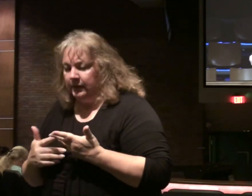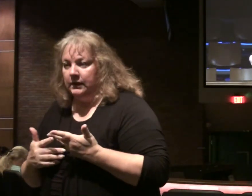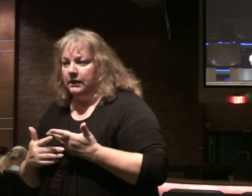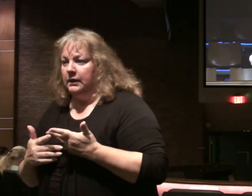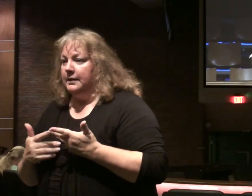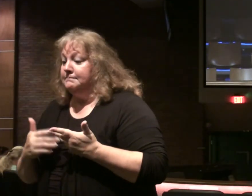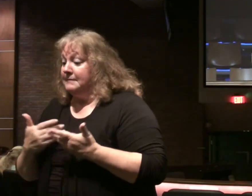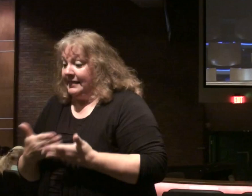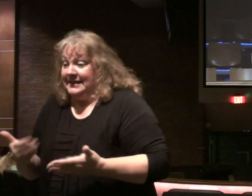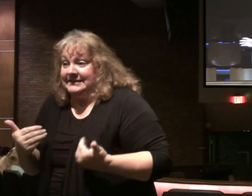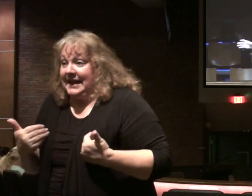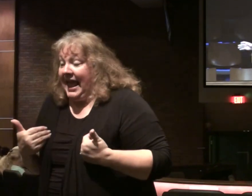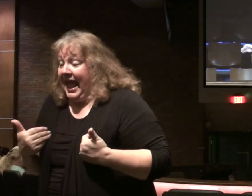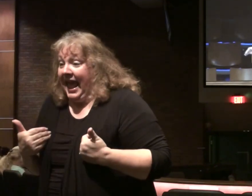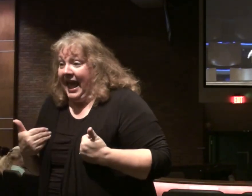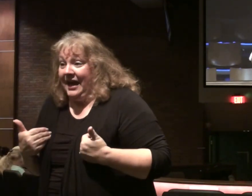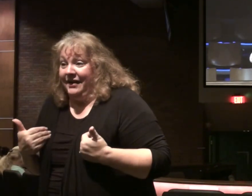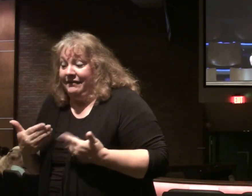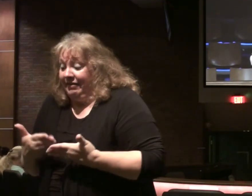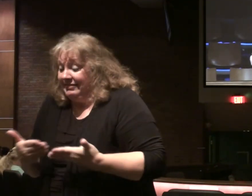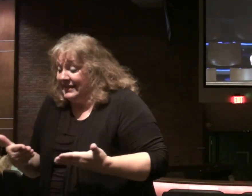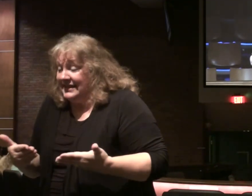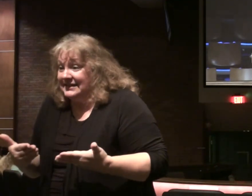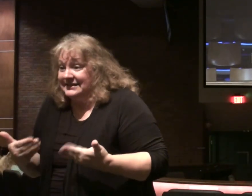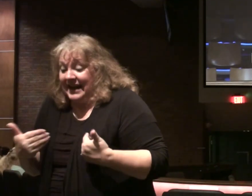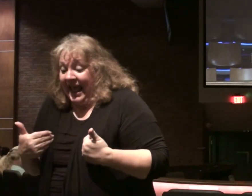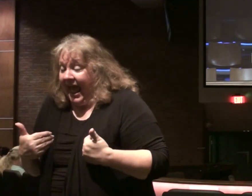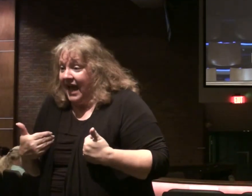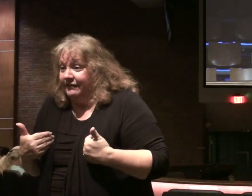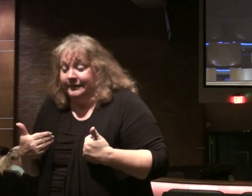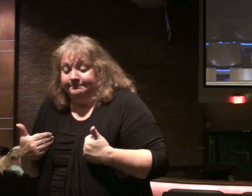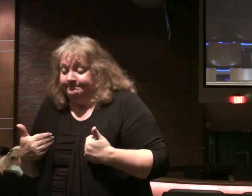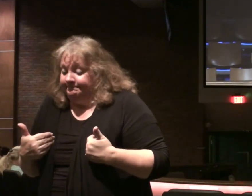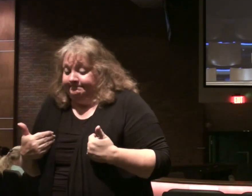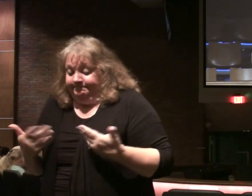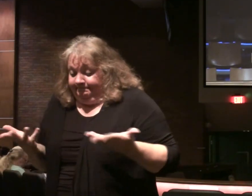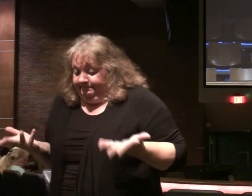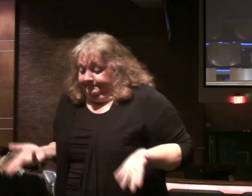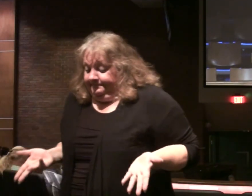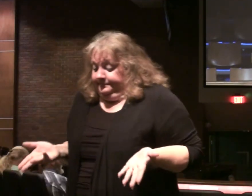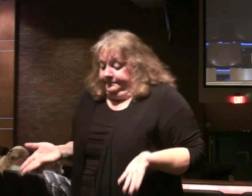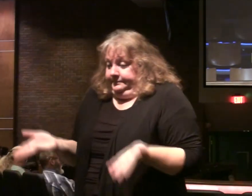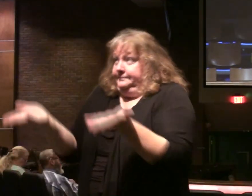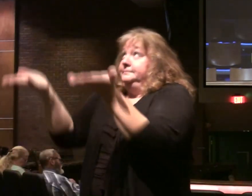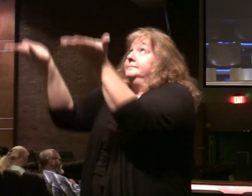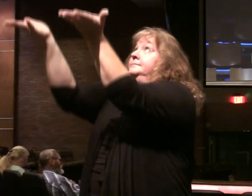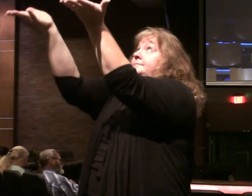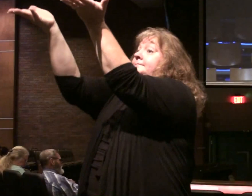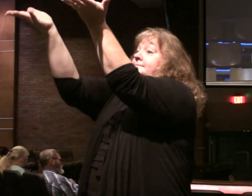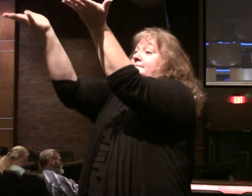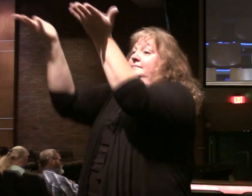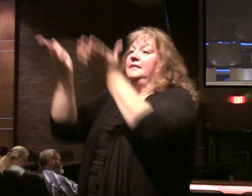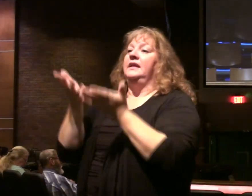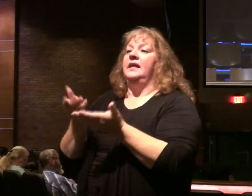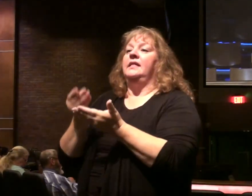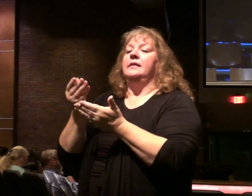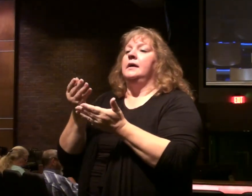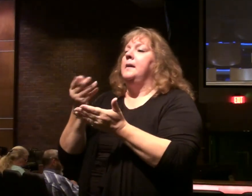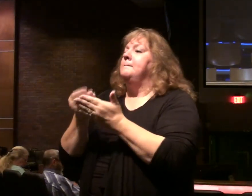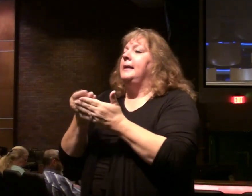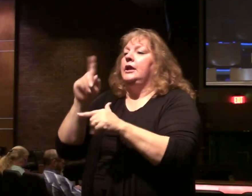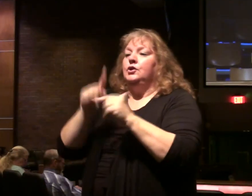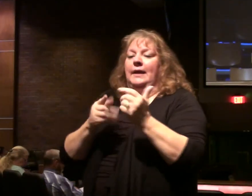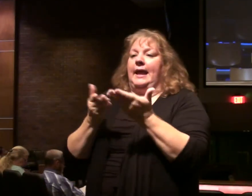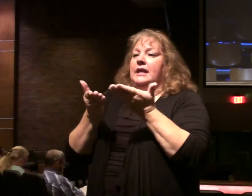and not your possession, any material things, or anything you have. Again, Luke 16 we saw, in the context of money, you cannot